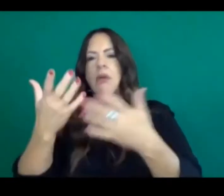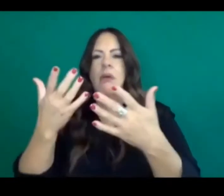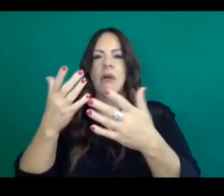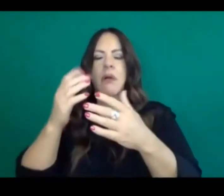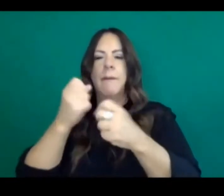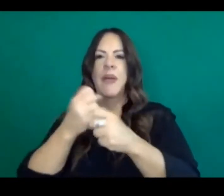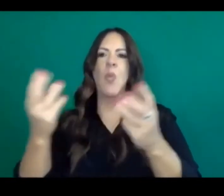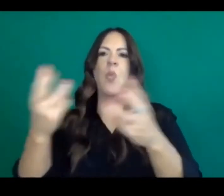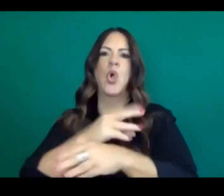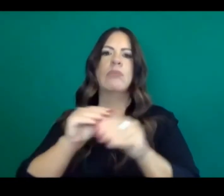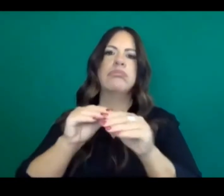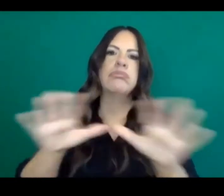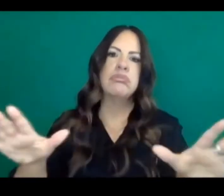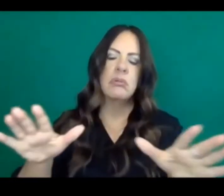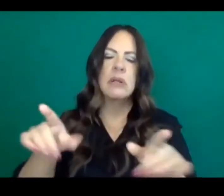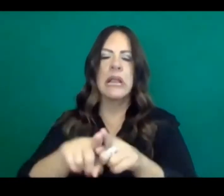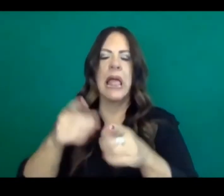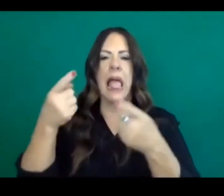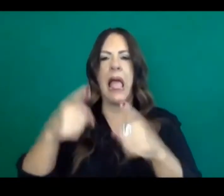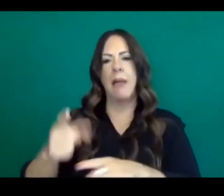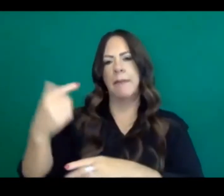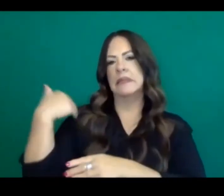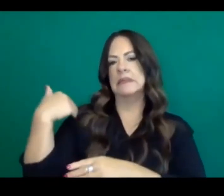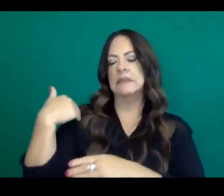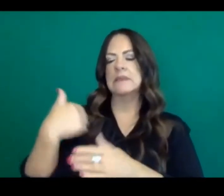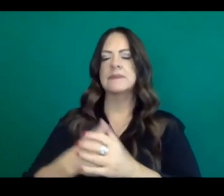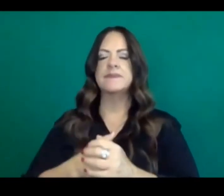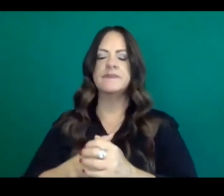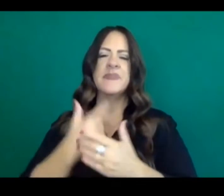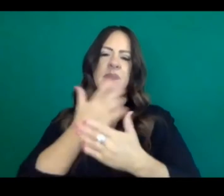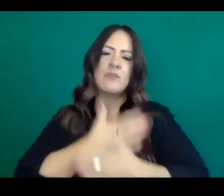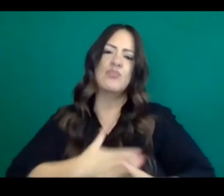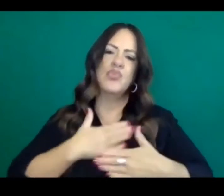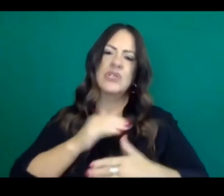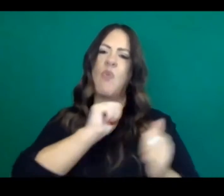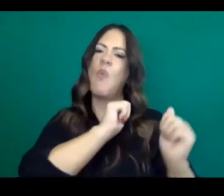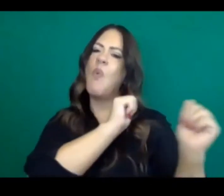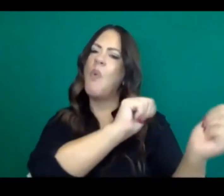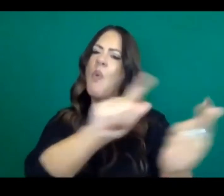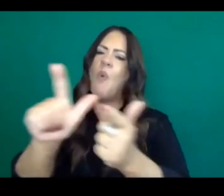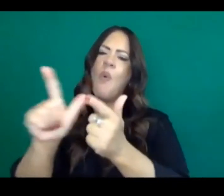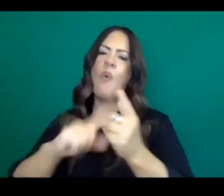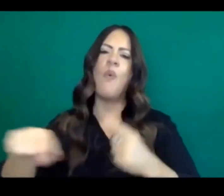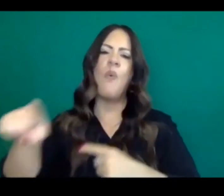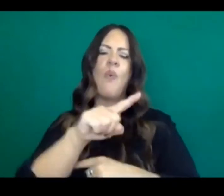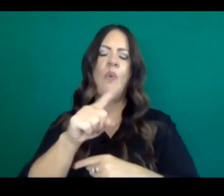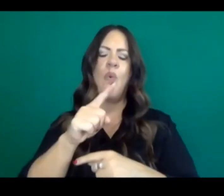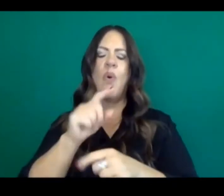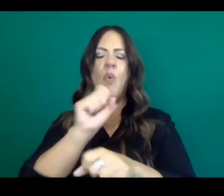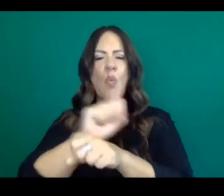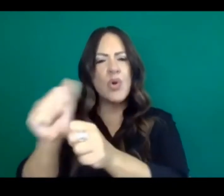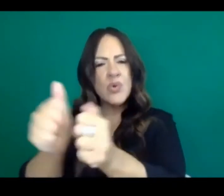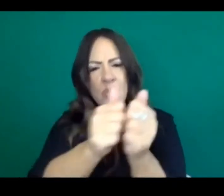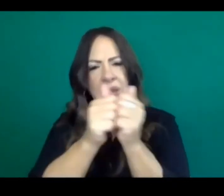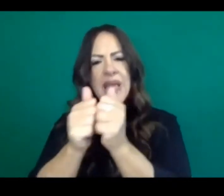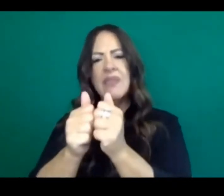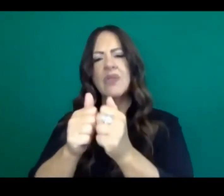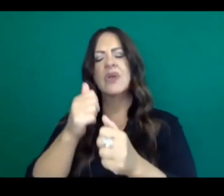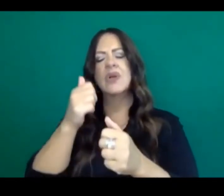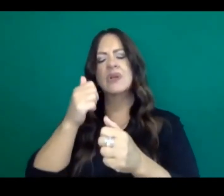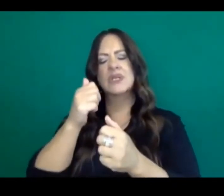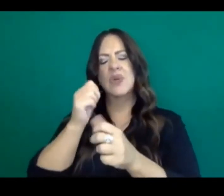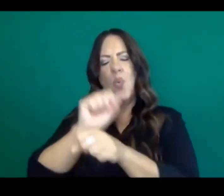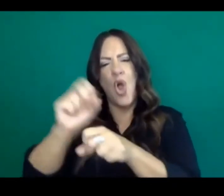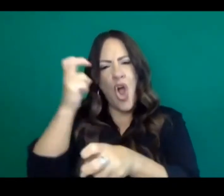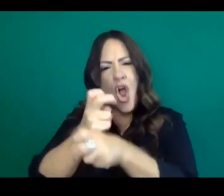we appreciate all 40 million Californians really working together to keep our transmission numbers coming down